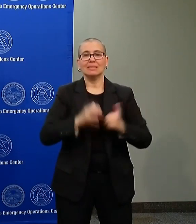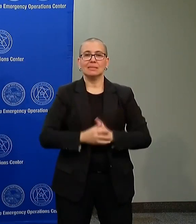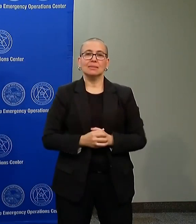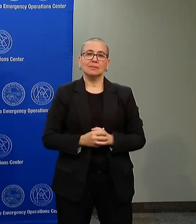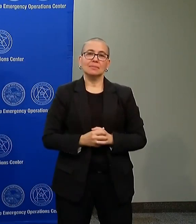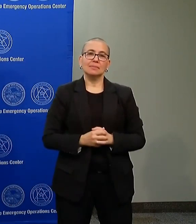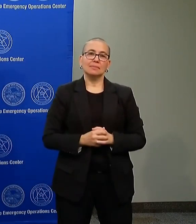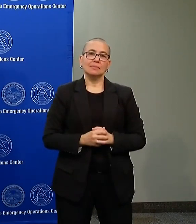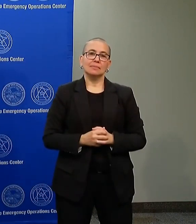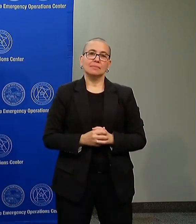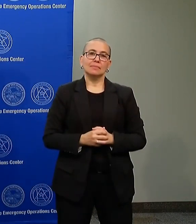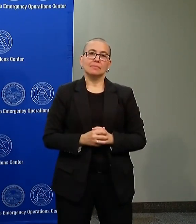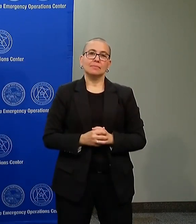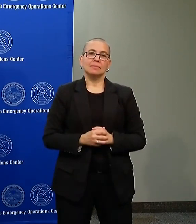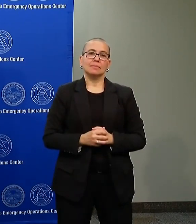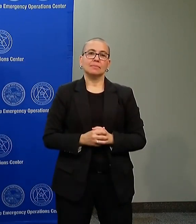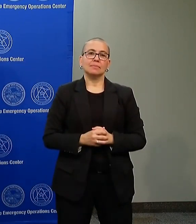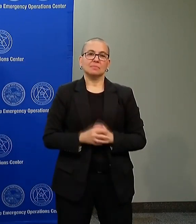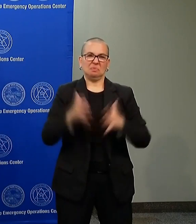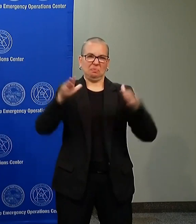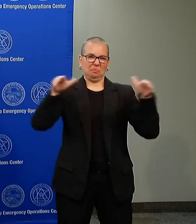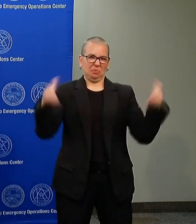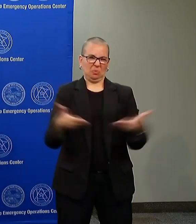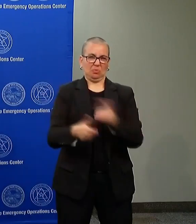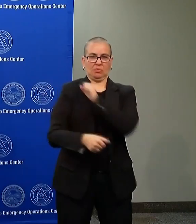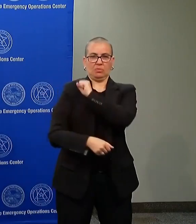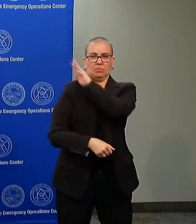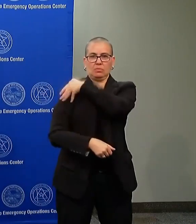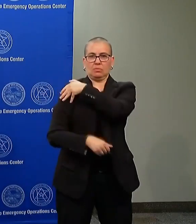General Jensen and the Minnesota National Guard.